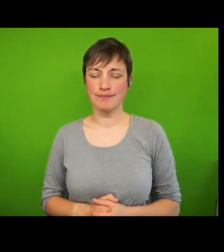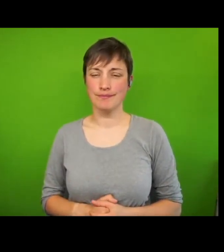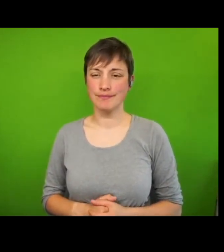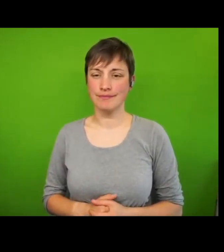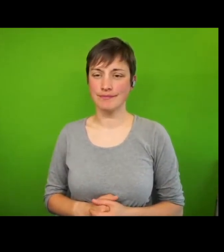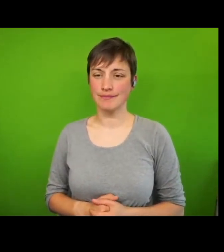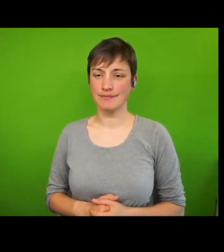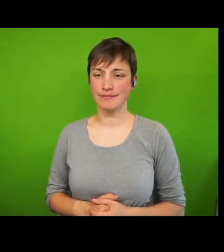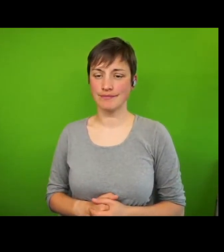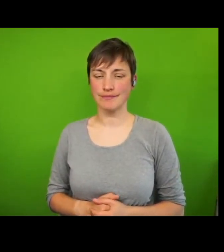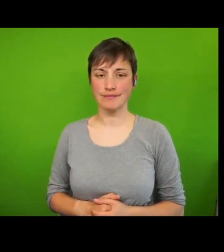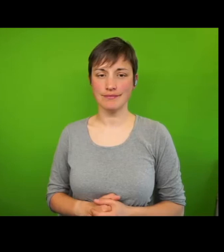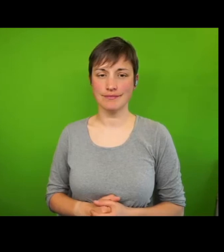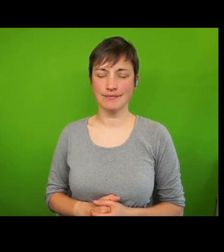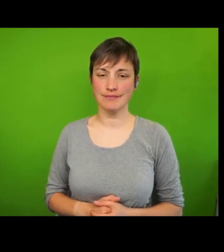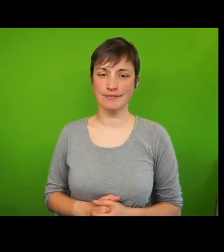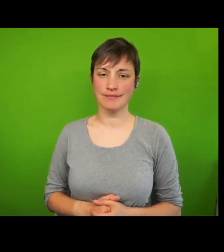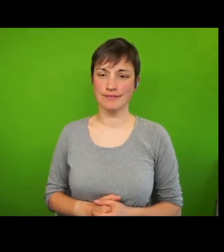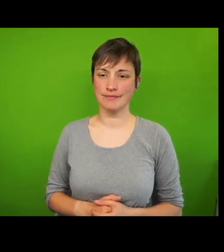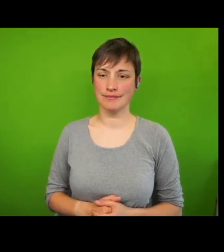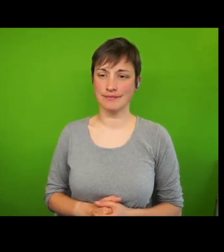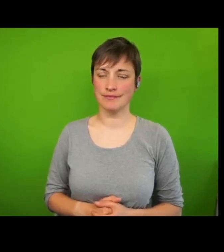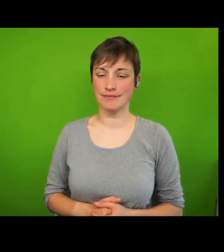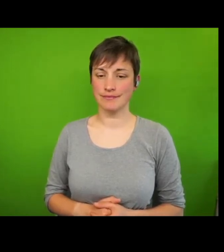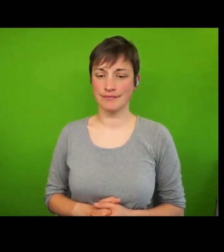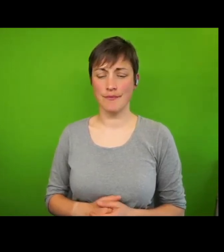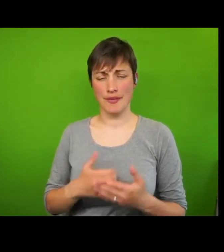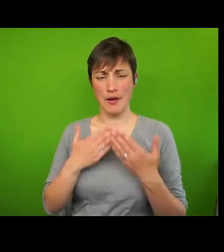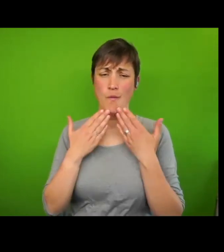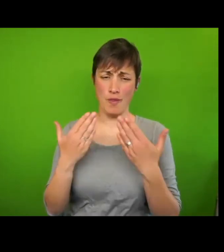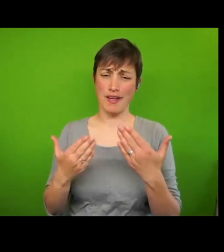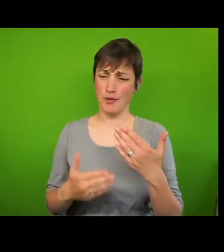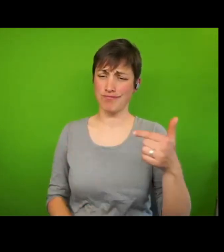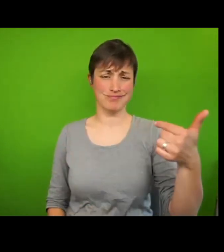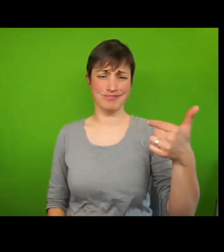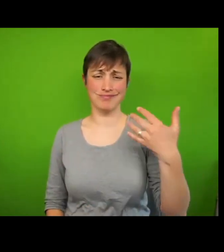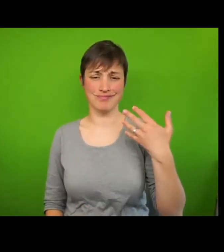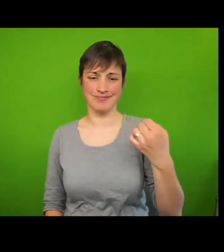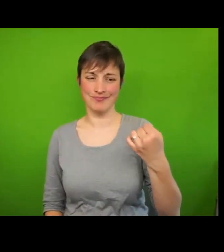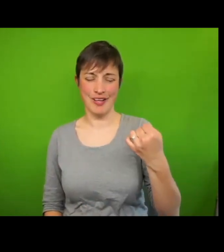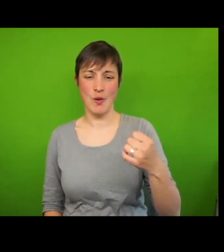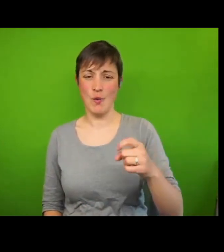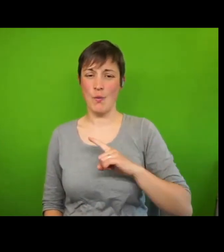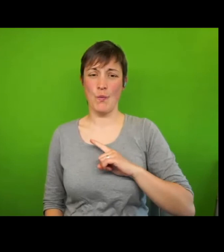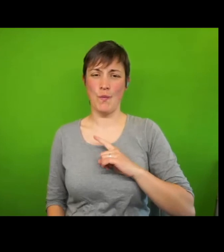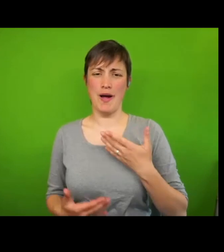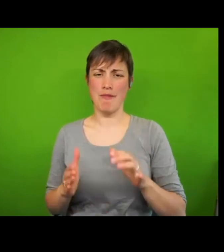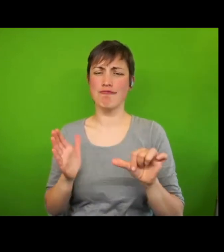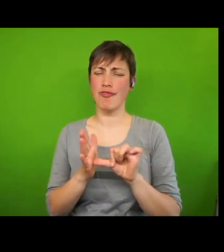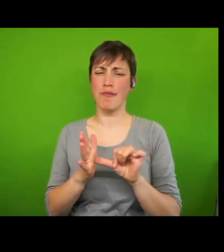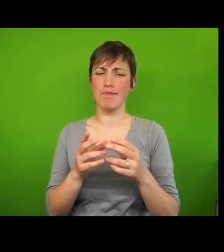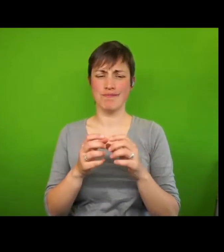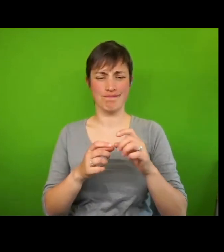Thank you. Paul, great. I am not going to put my camera on because I have been having some problems with the connection.